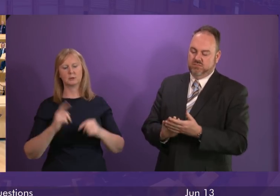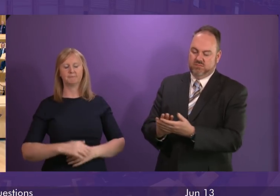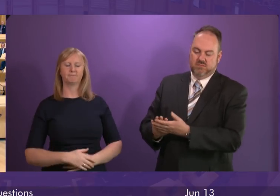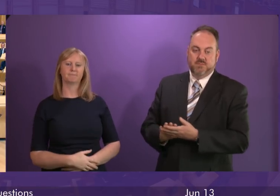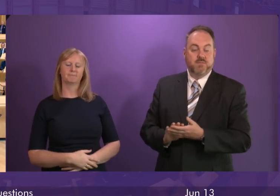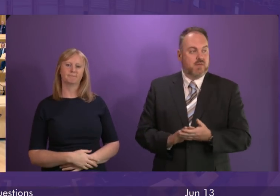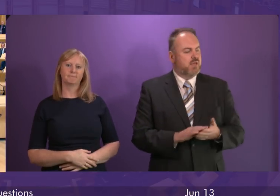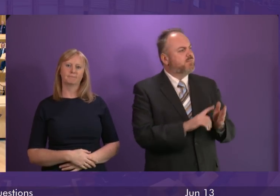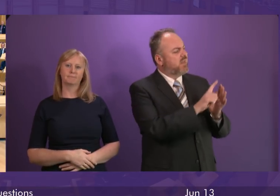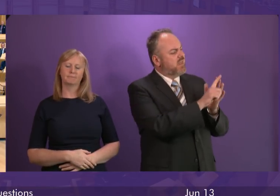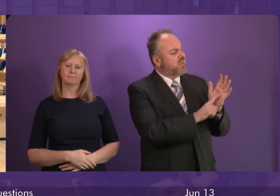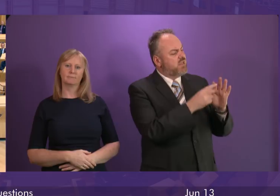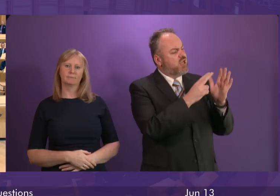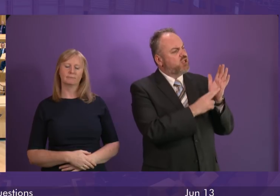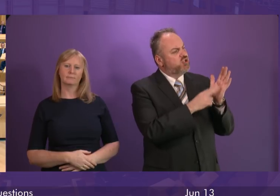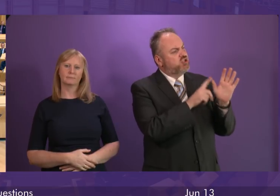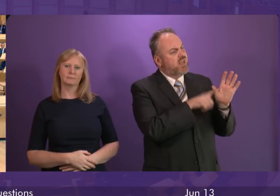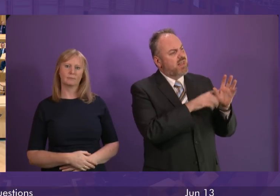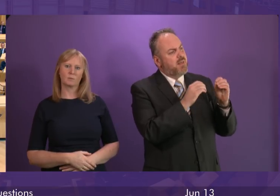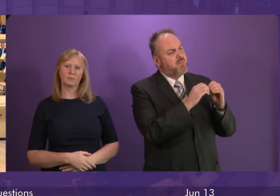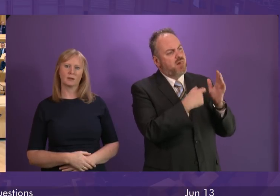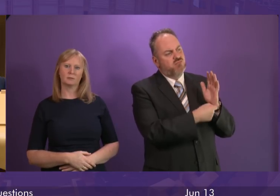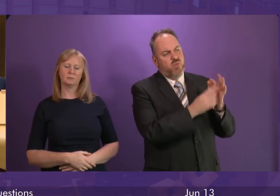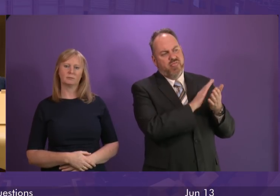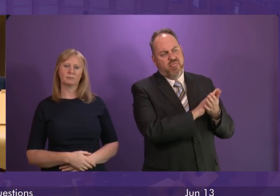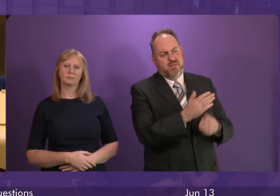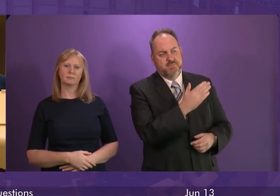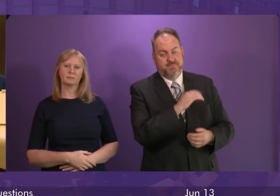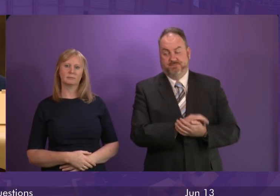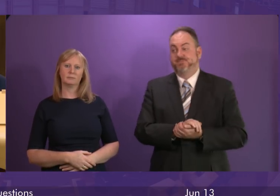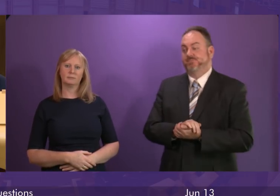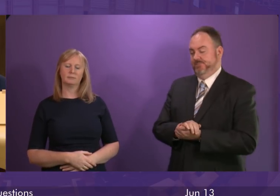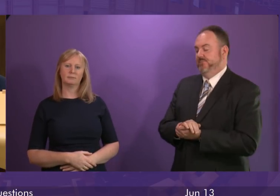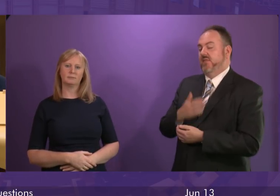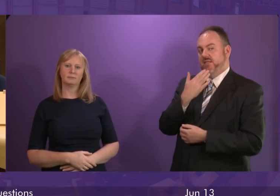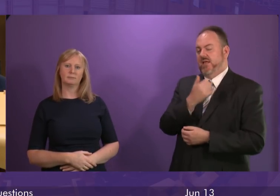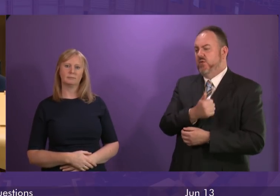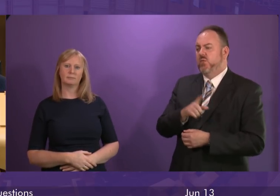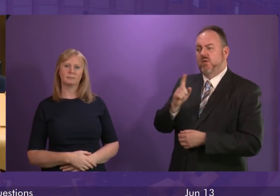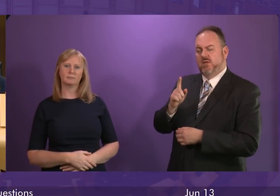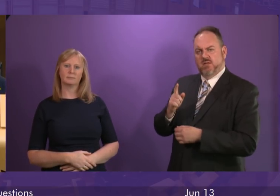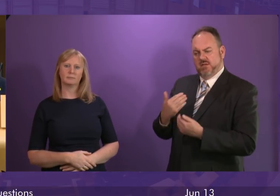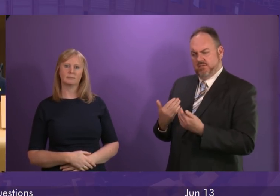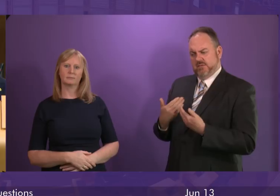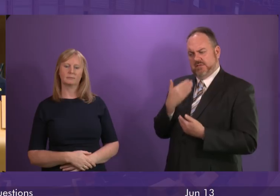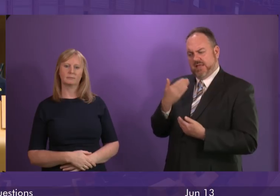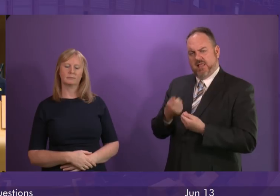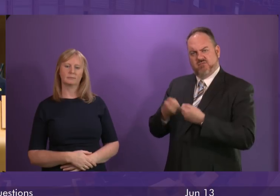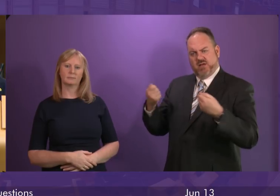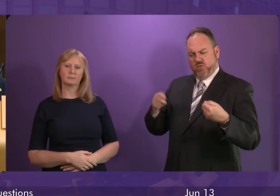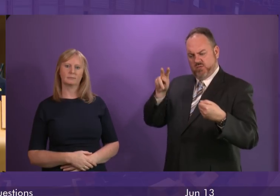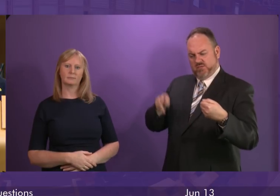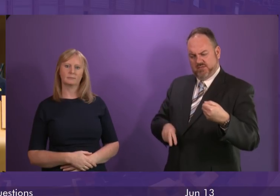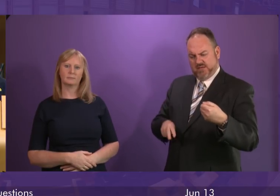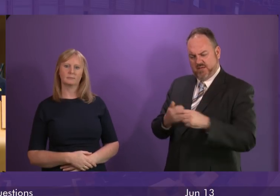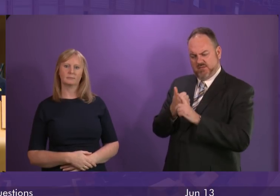Jenny Gilruth to be followed by Mark Griffin. Jenny Gilruth. Thank you Presiding Officer. Today's Daily Record reports on the latest priority for the